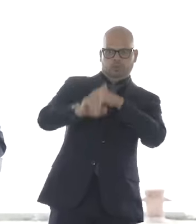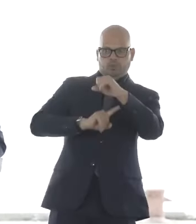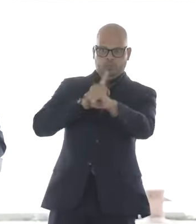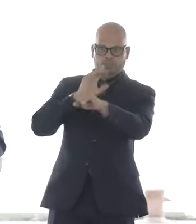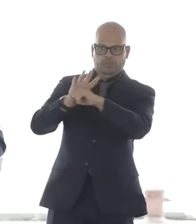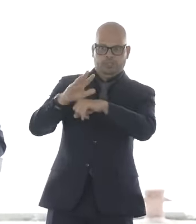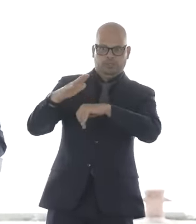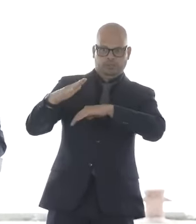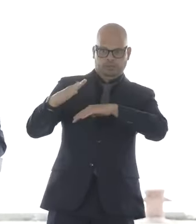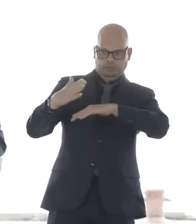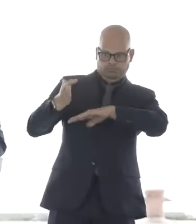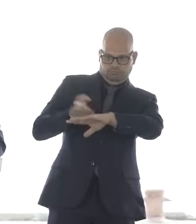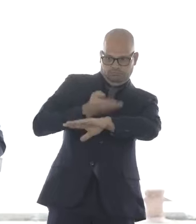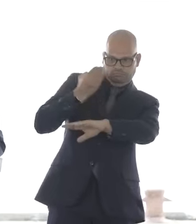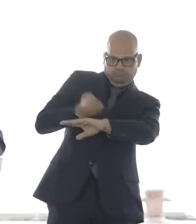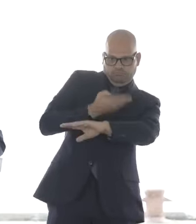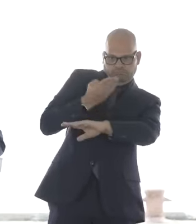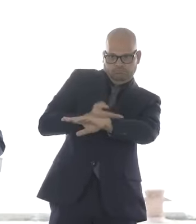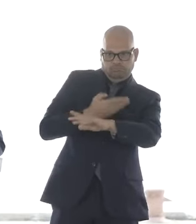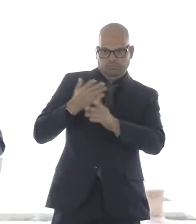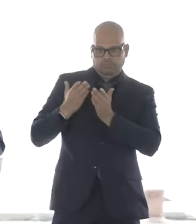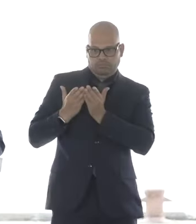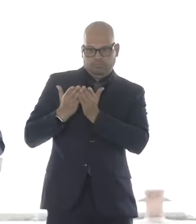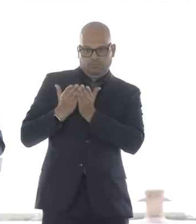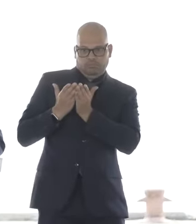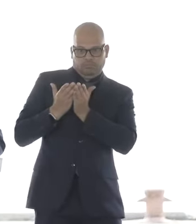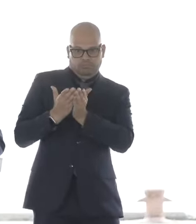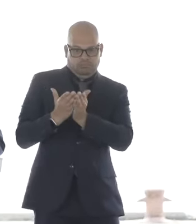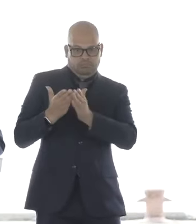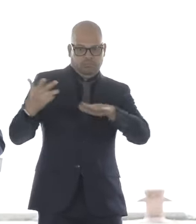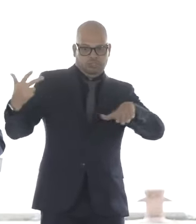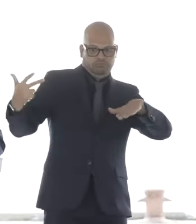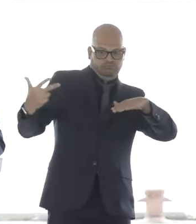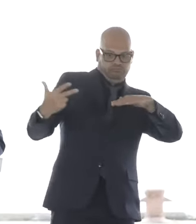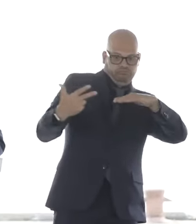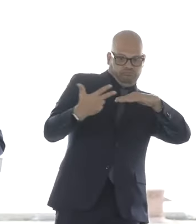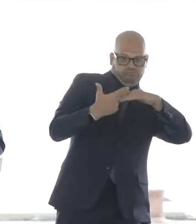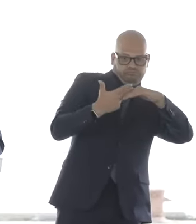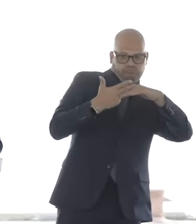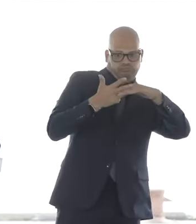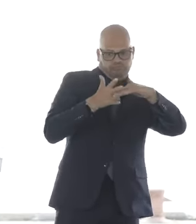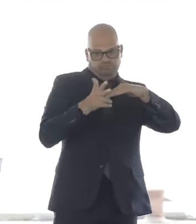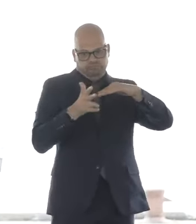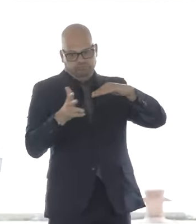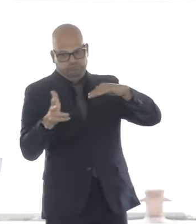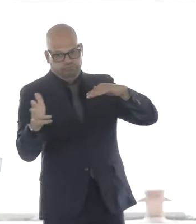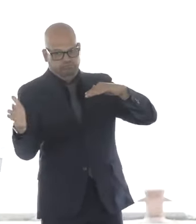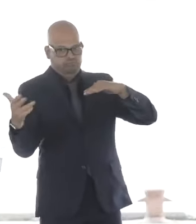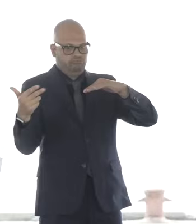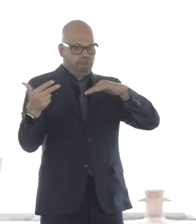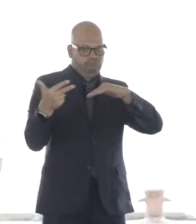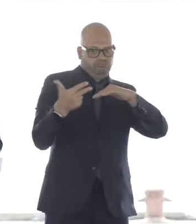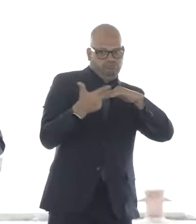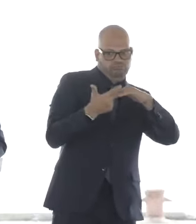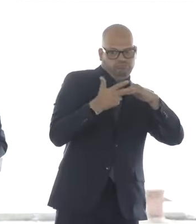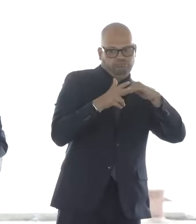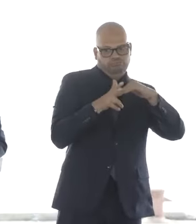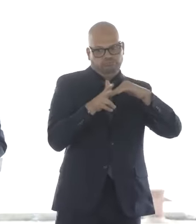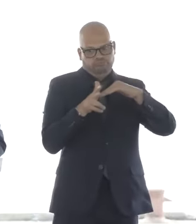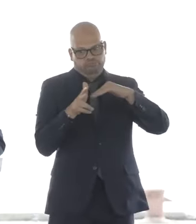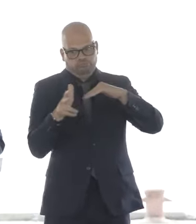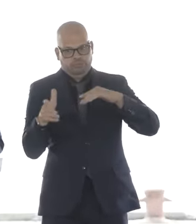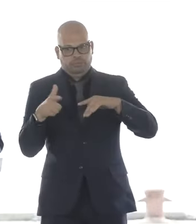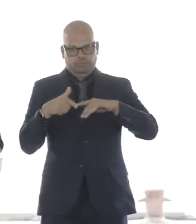unprecedented investment in all segments of our infrastructure, including a historic investment in our ports and